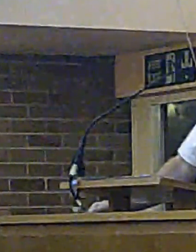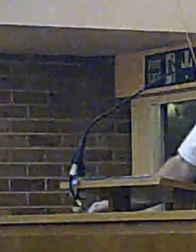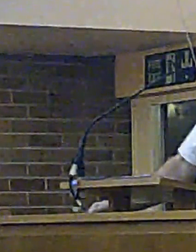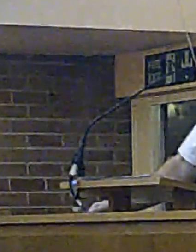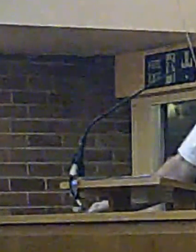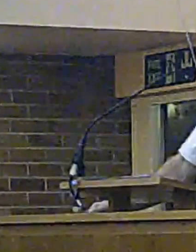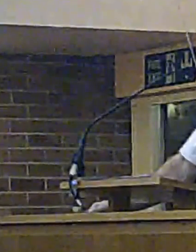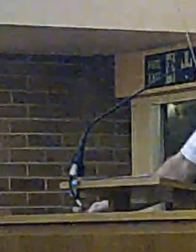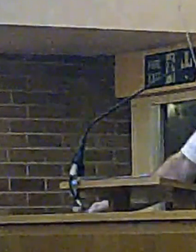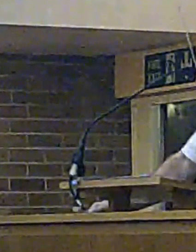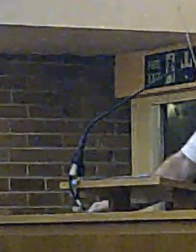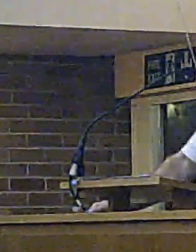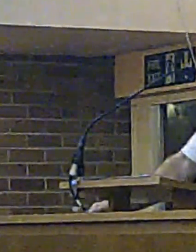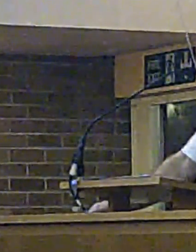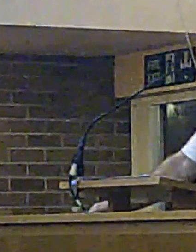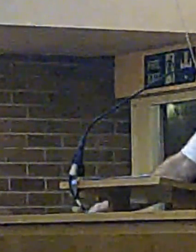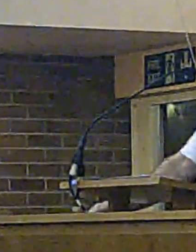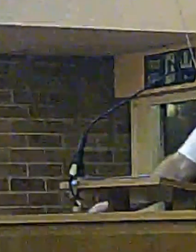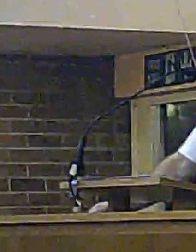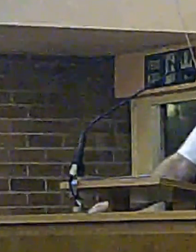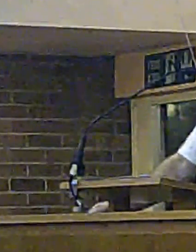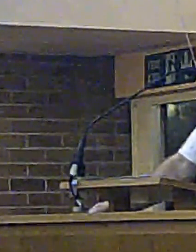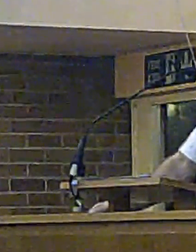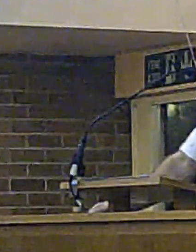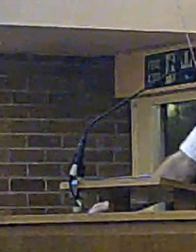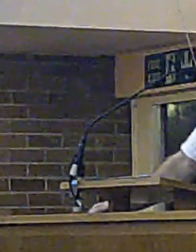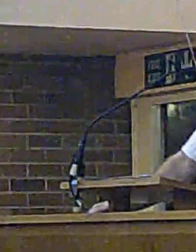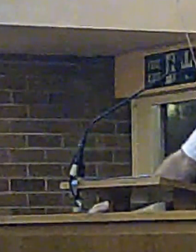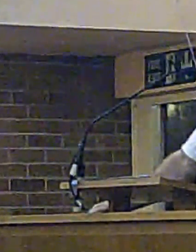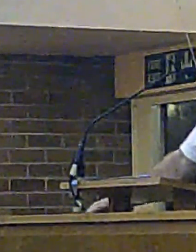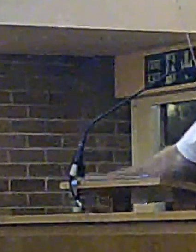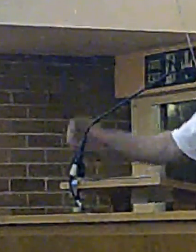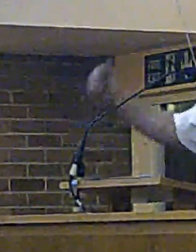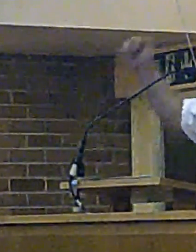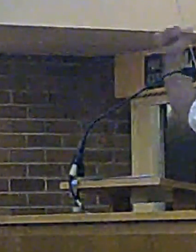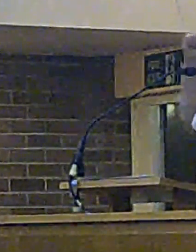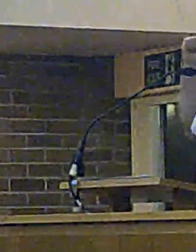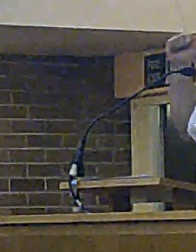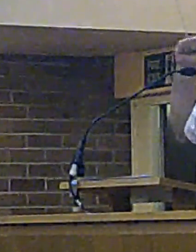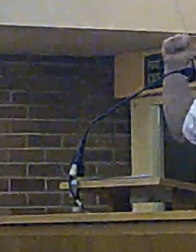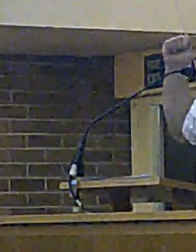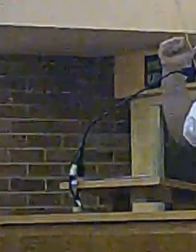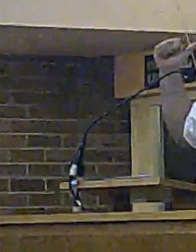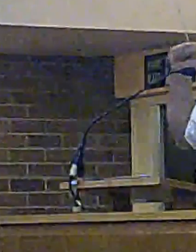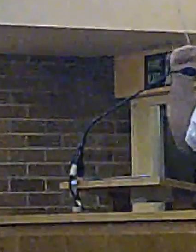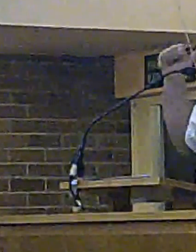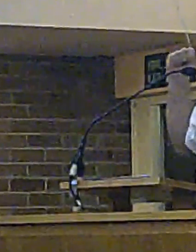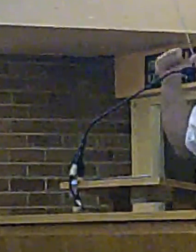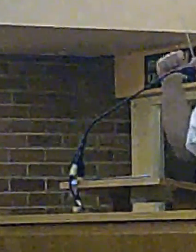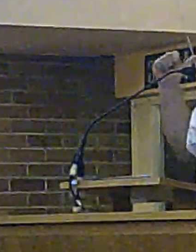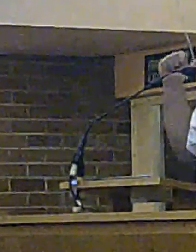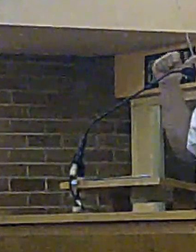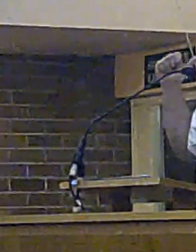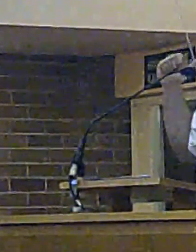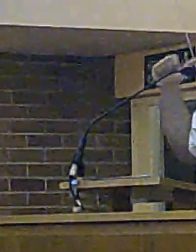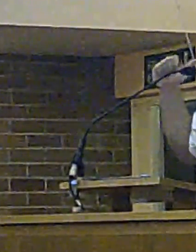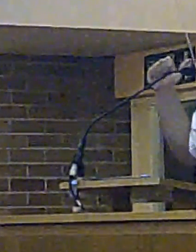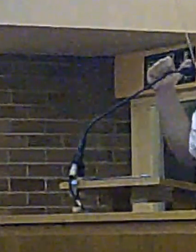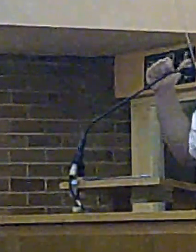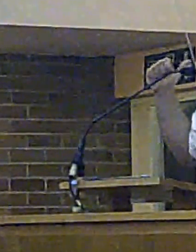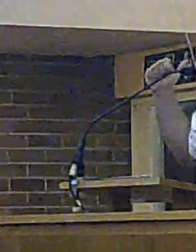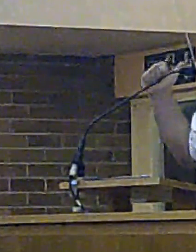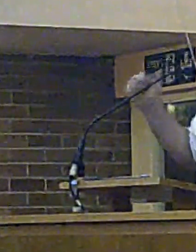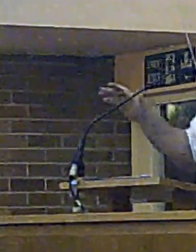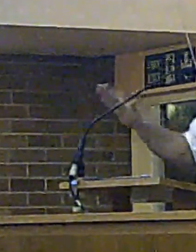Only the Fire and Rescue Authority can make that decision based on the requirements of the Fire and Rescue Services